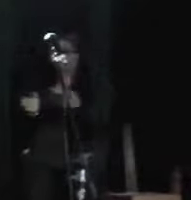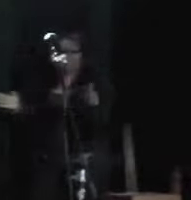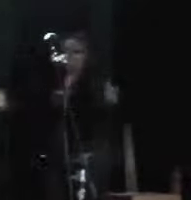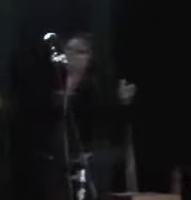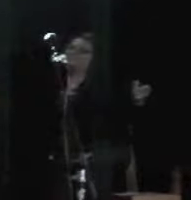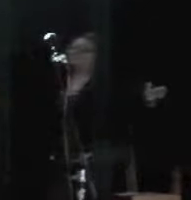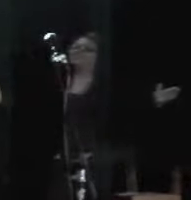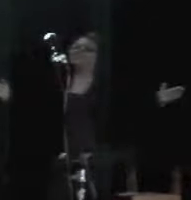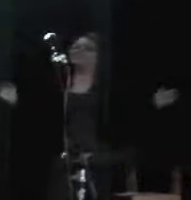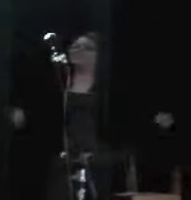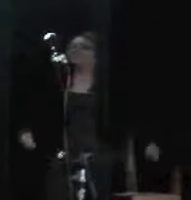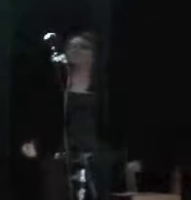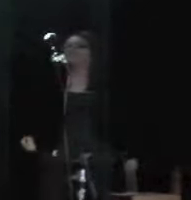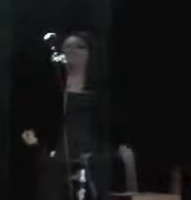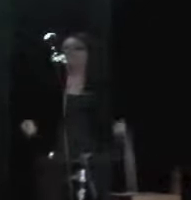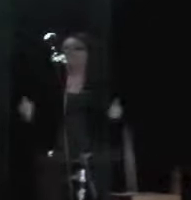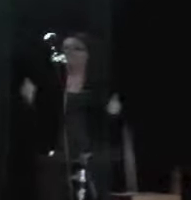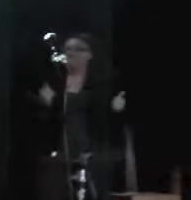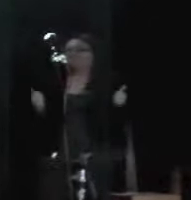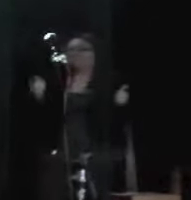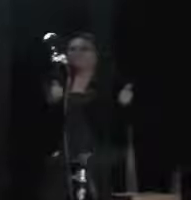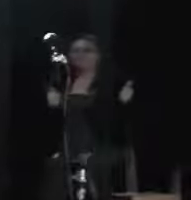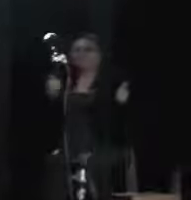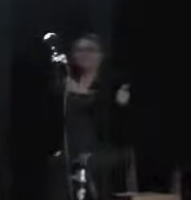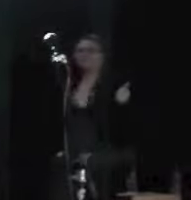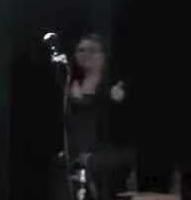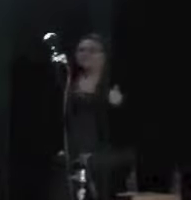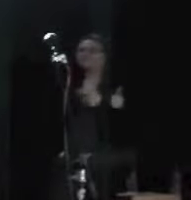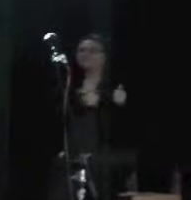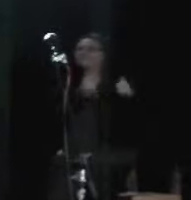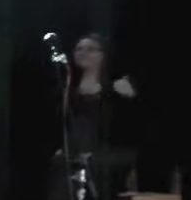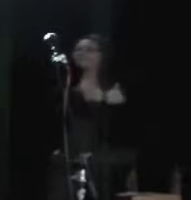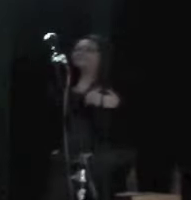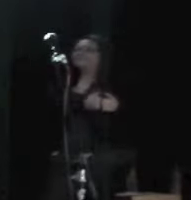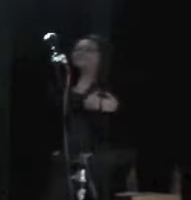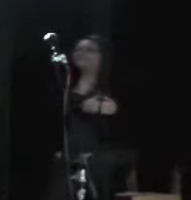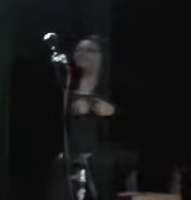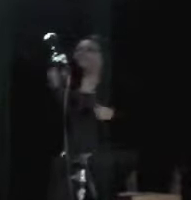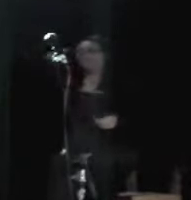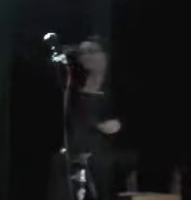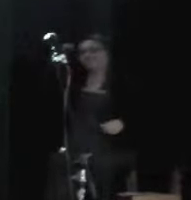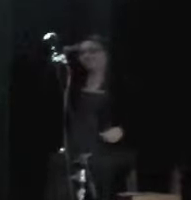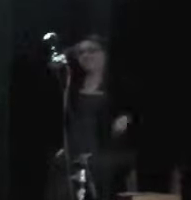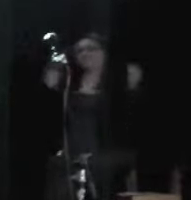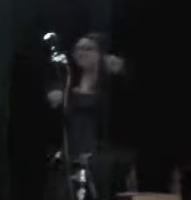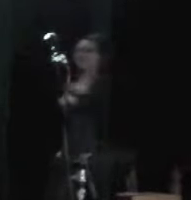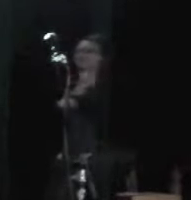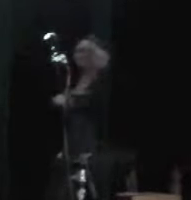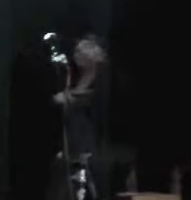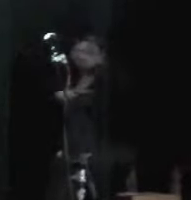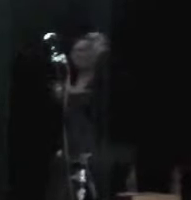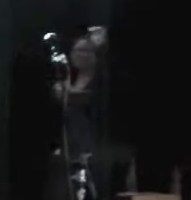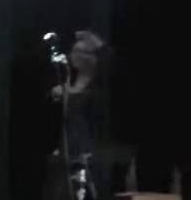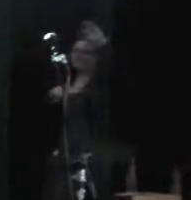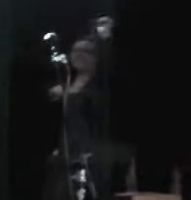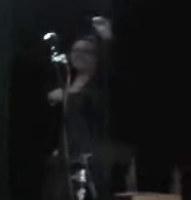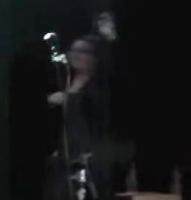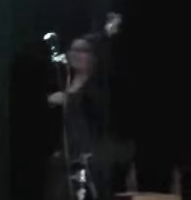wild enough Do me from gettin' up to you today, don't y'all know that girl Ain't no time to